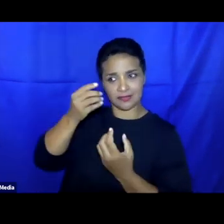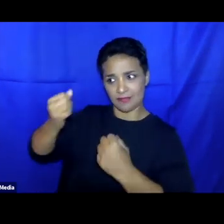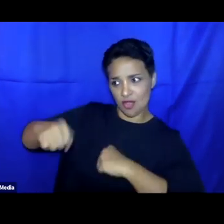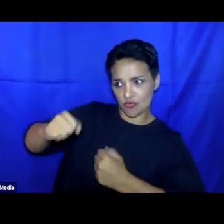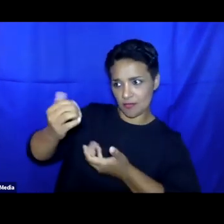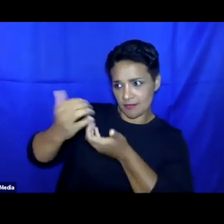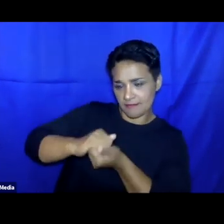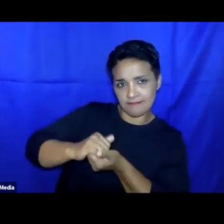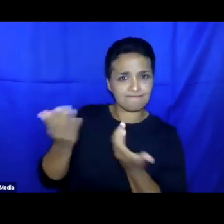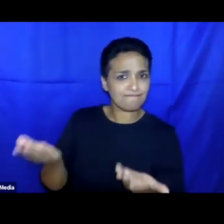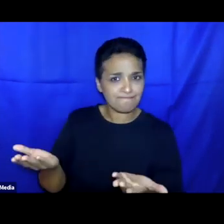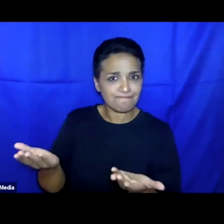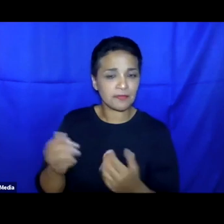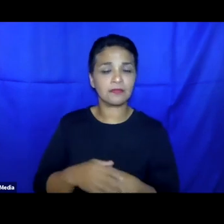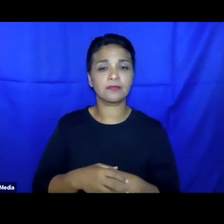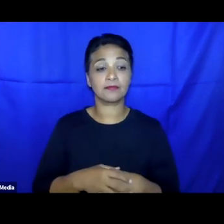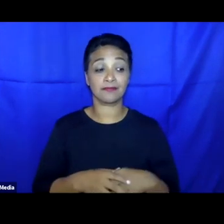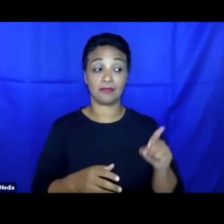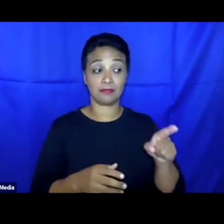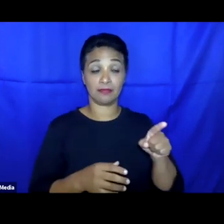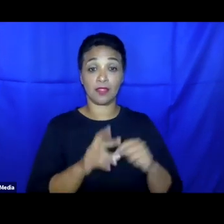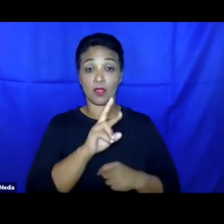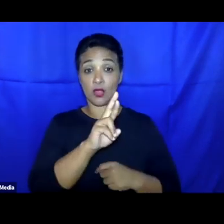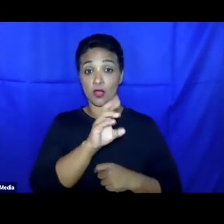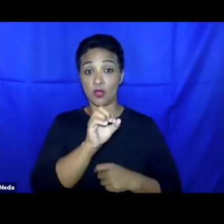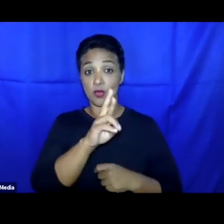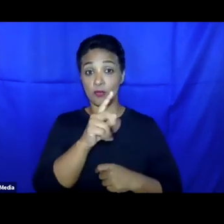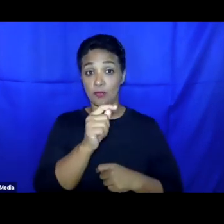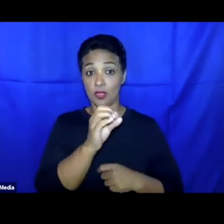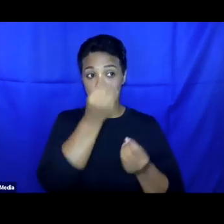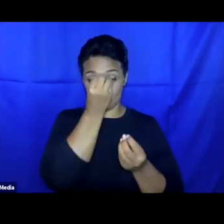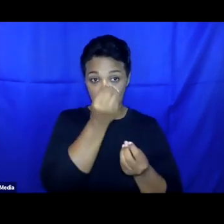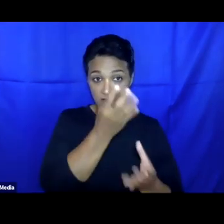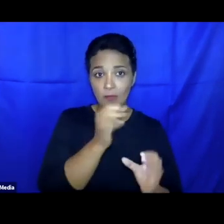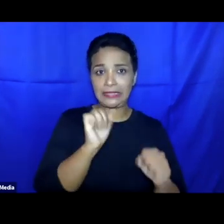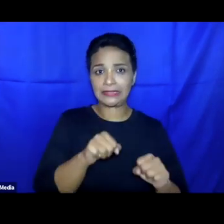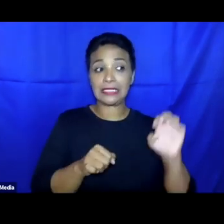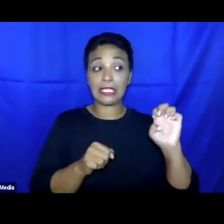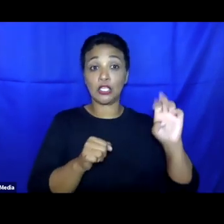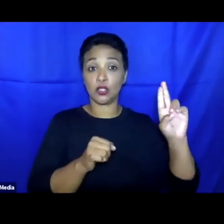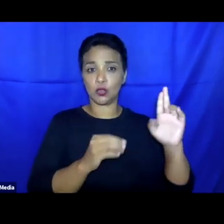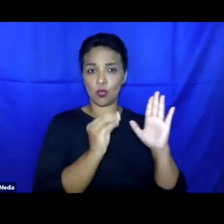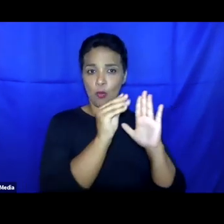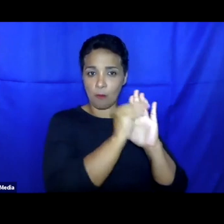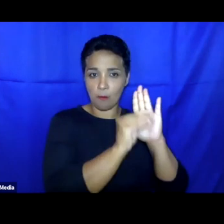As Roberto mentioned, there is a very strong focus on containment in EU policymaking in this area, and while